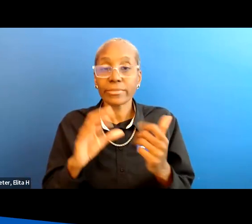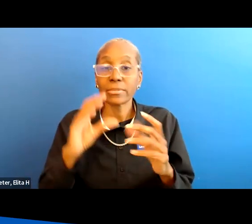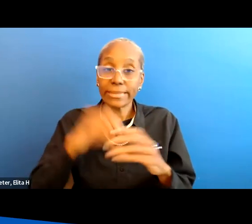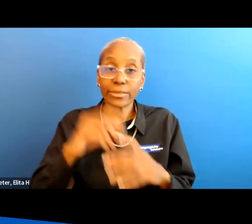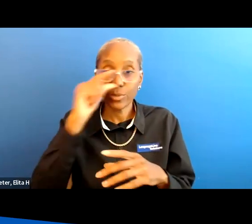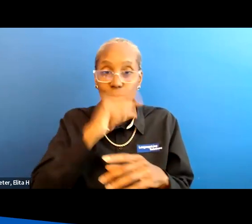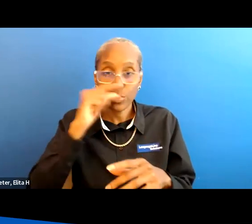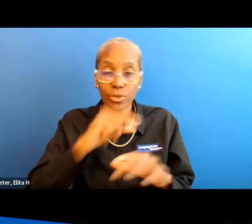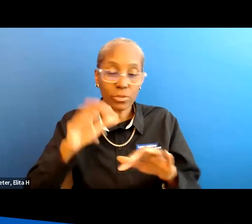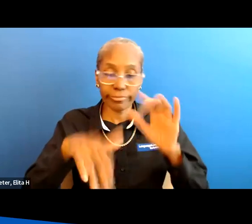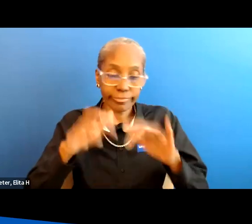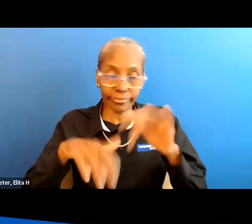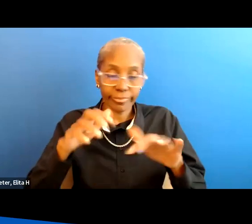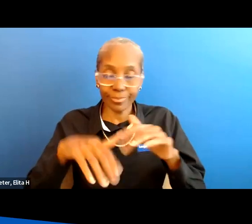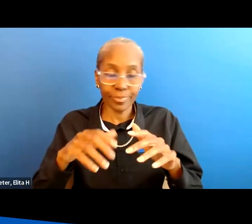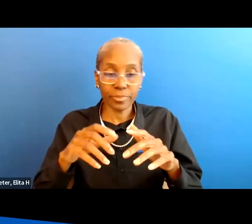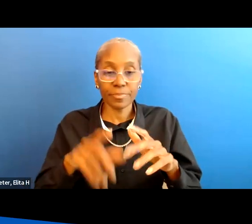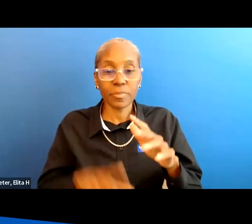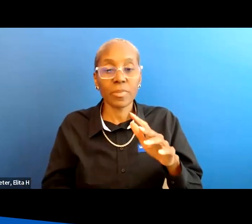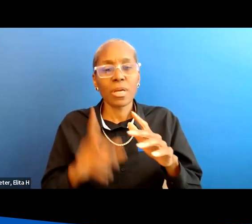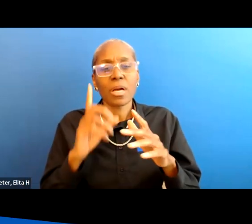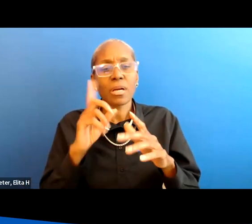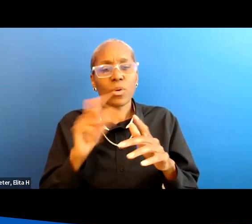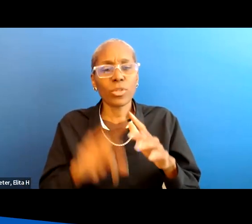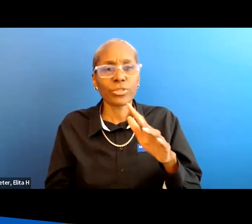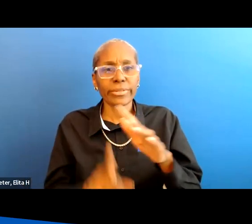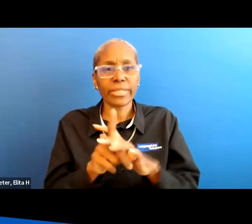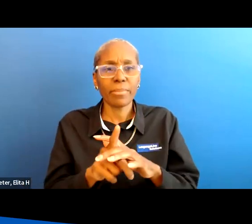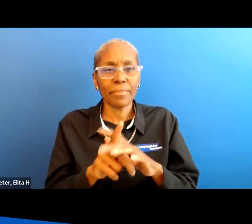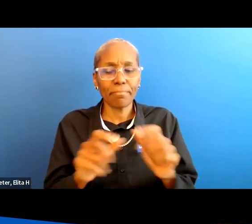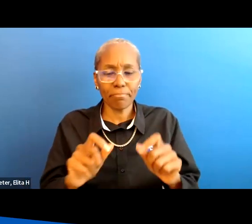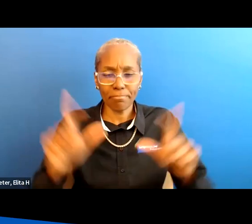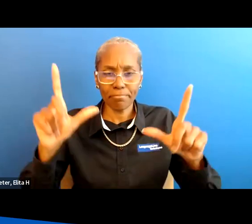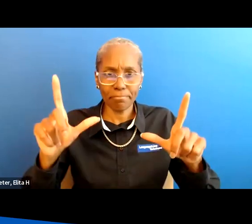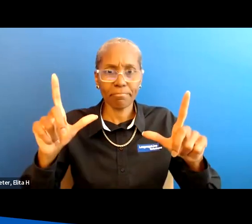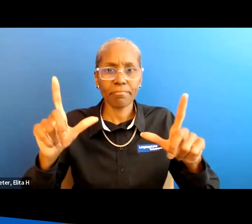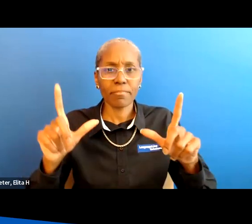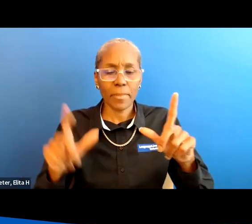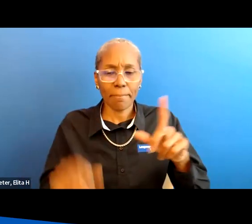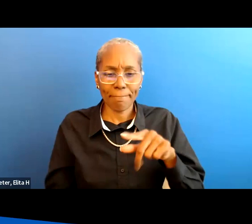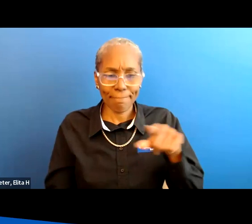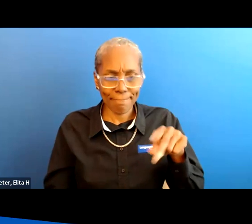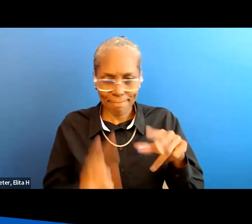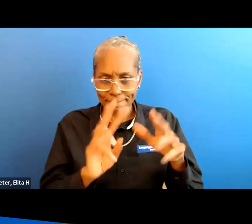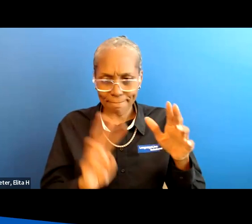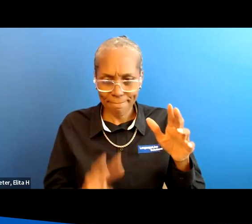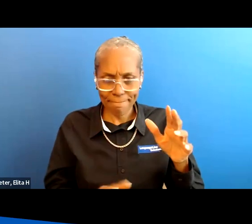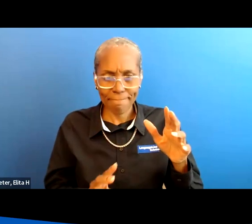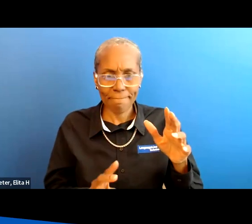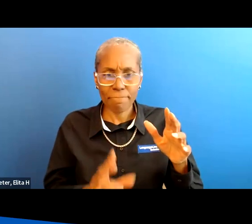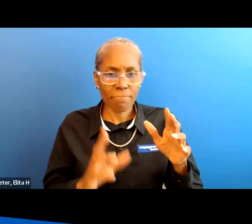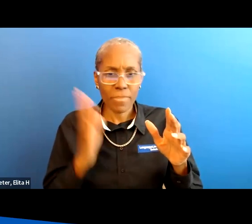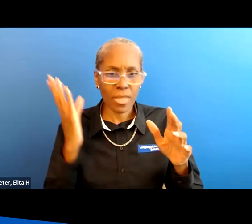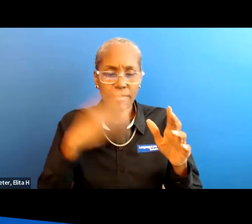that will get on not there was a question that came up um about let me make sure i didn't